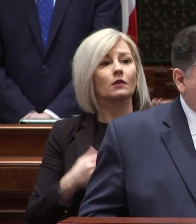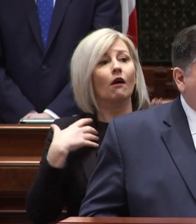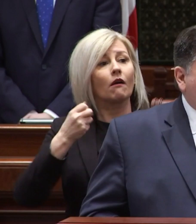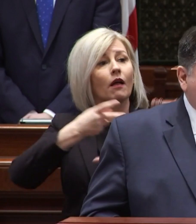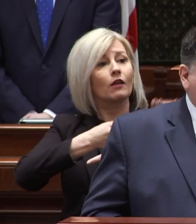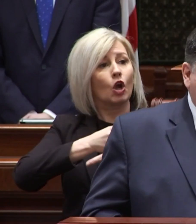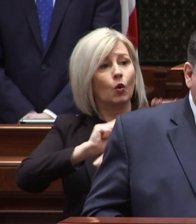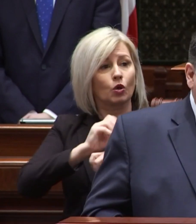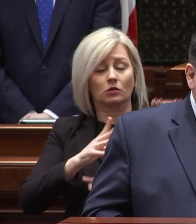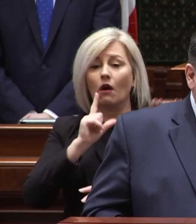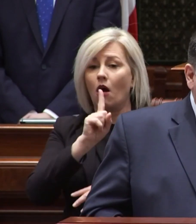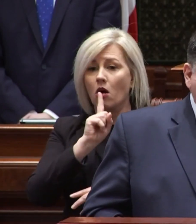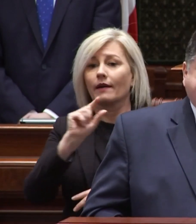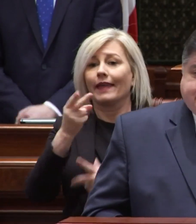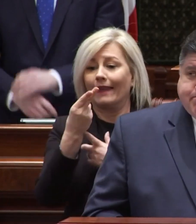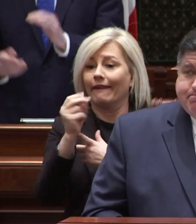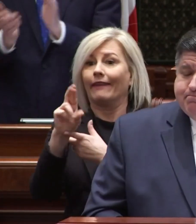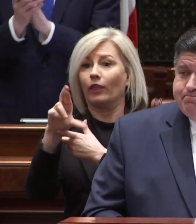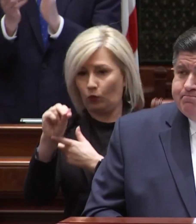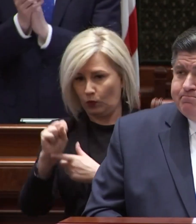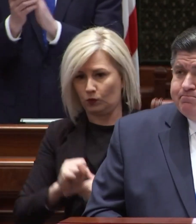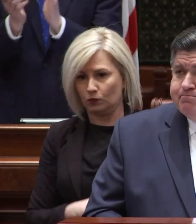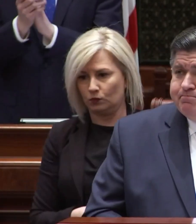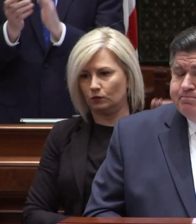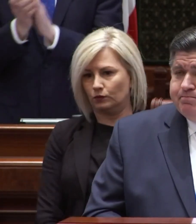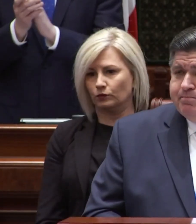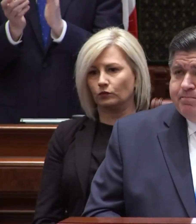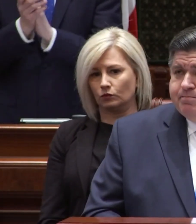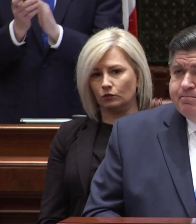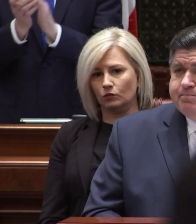workers are heroes health